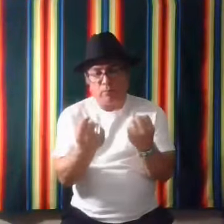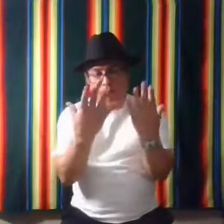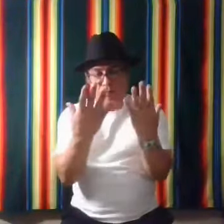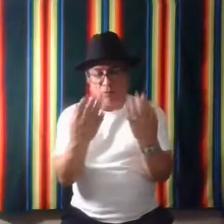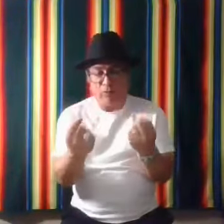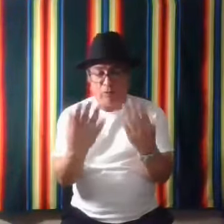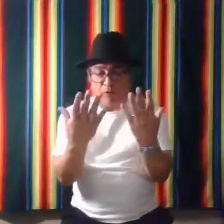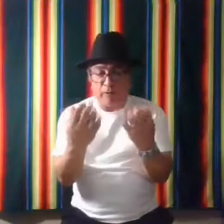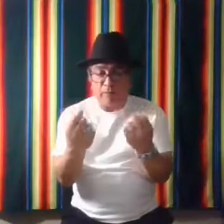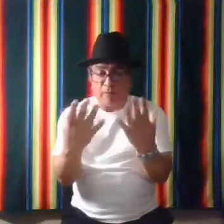on the ground.